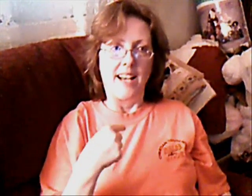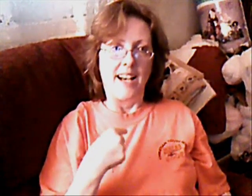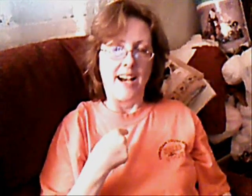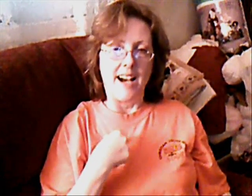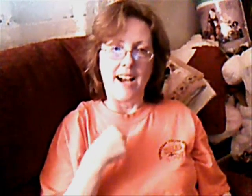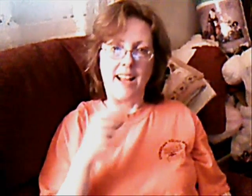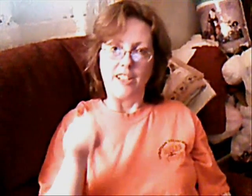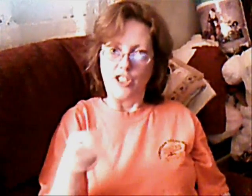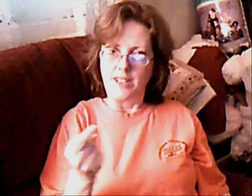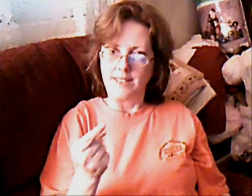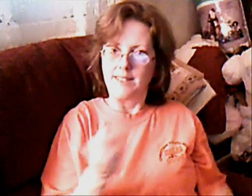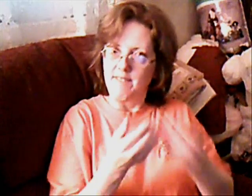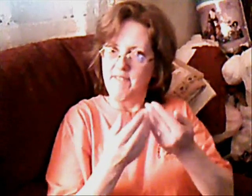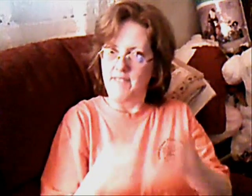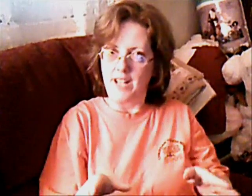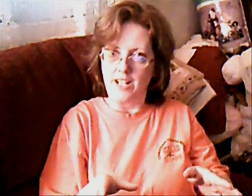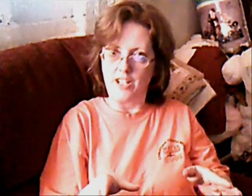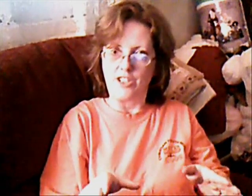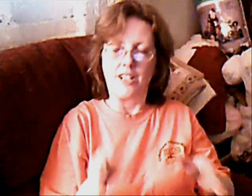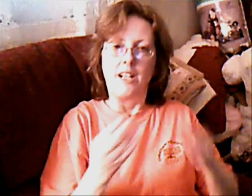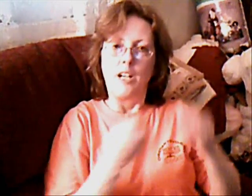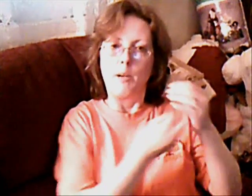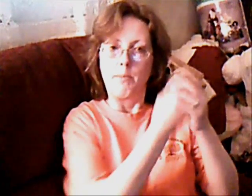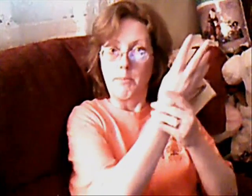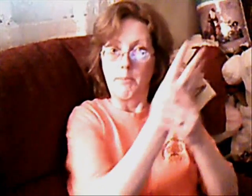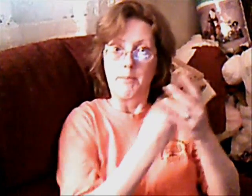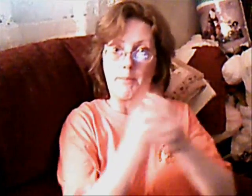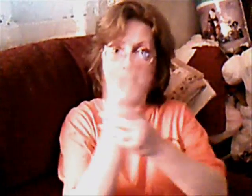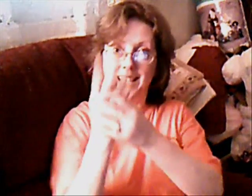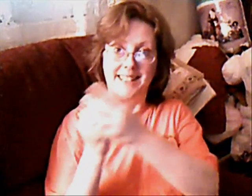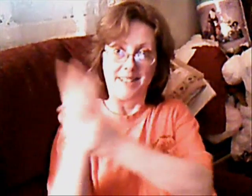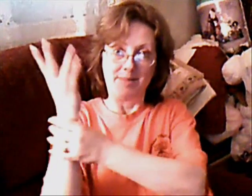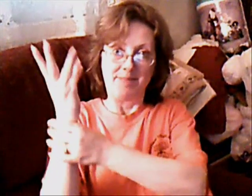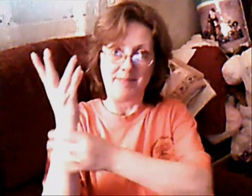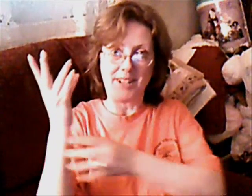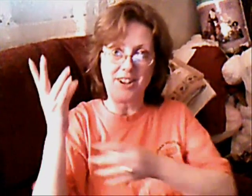when I am awesome wonder,